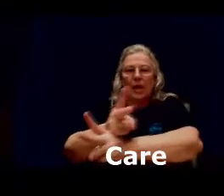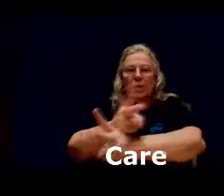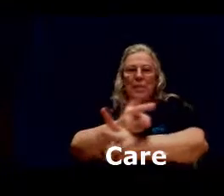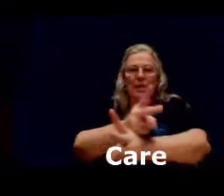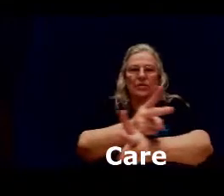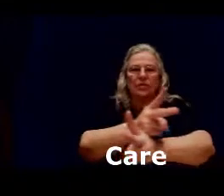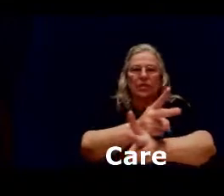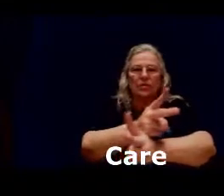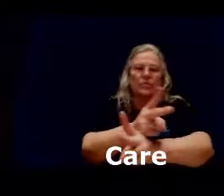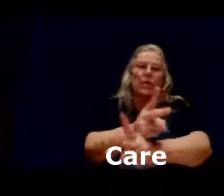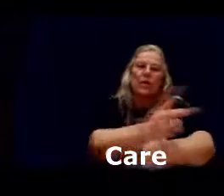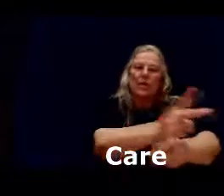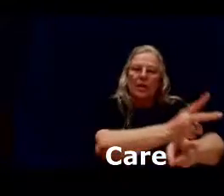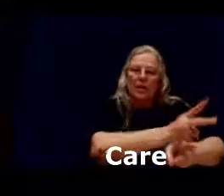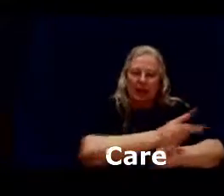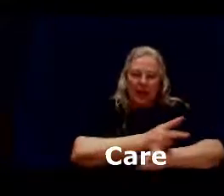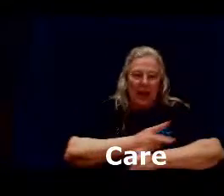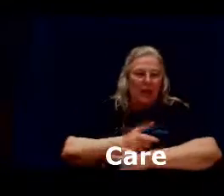top and it circles care